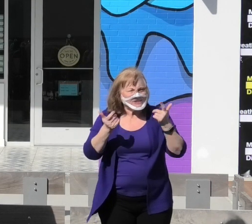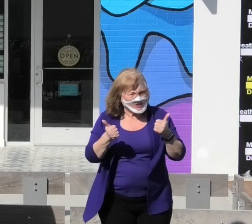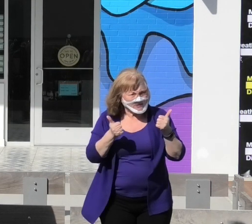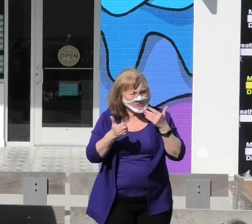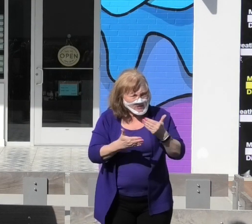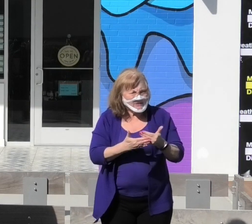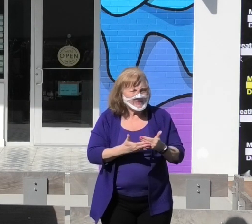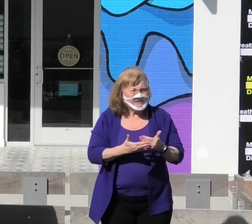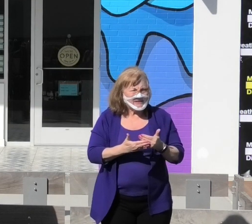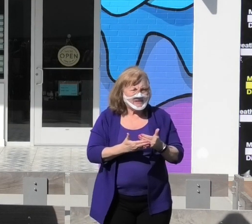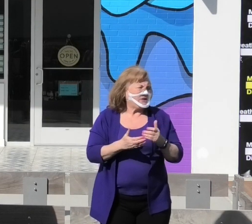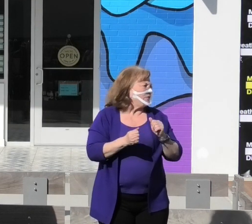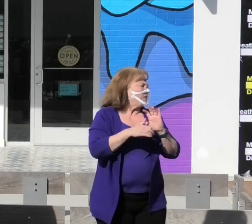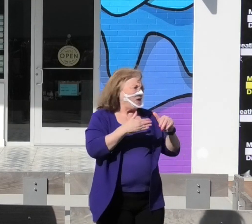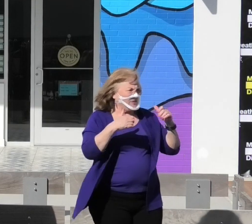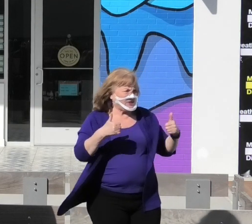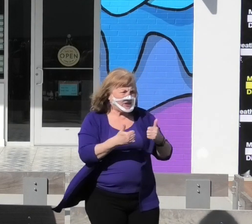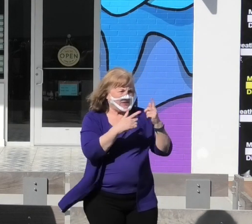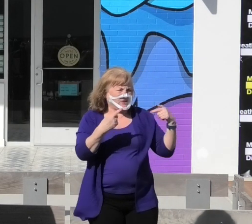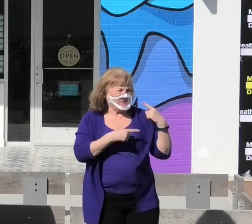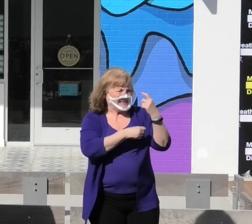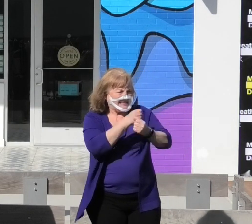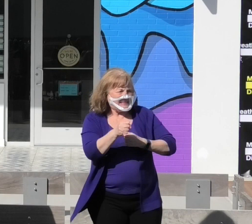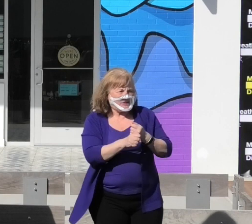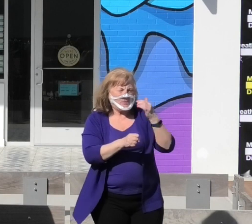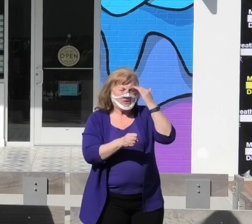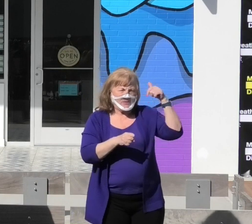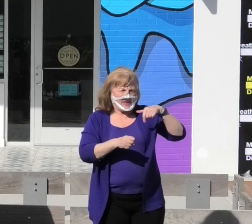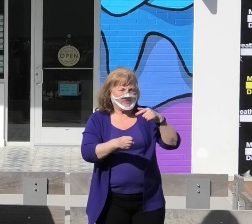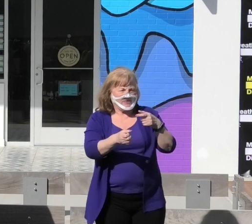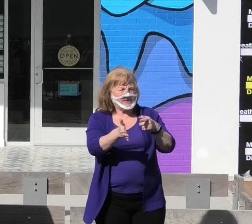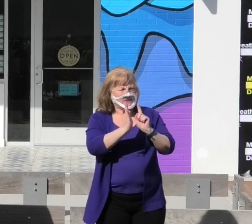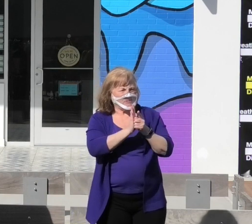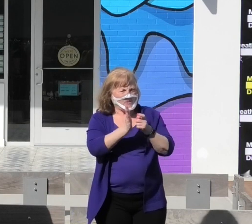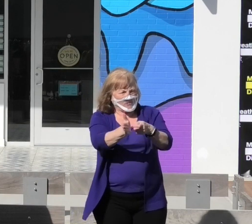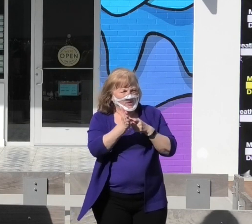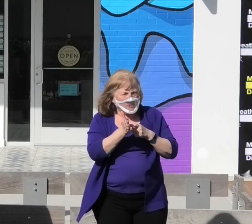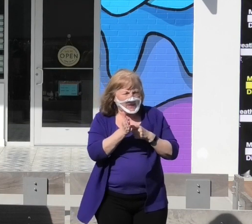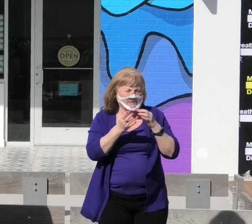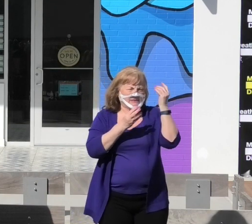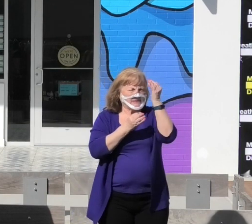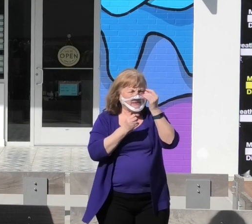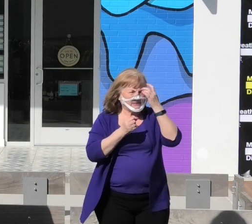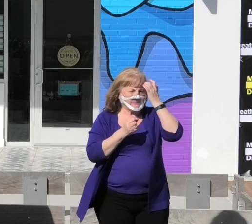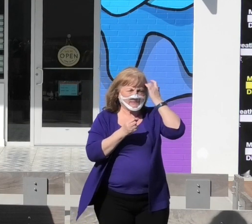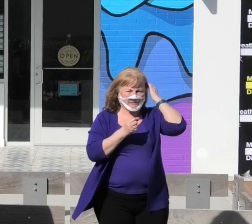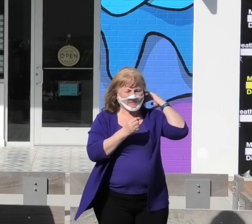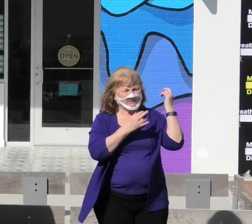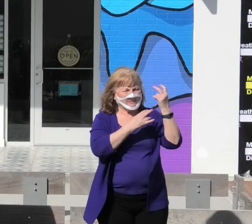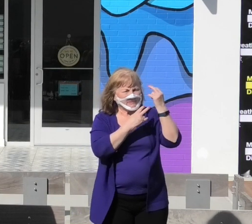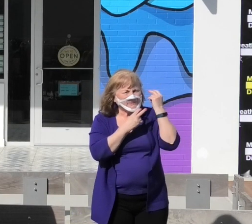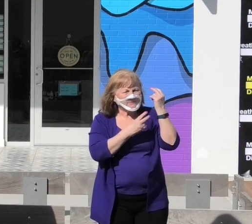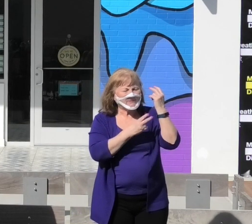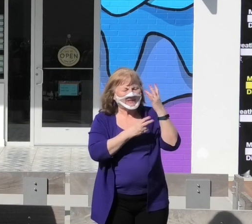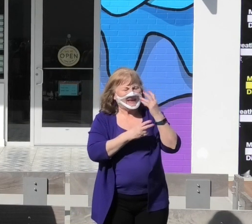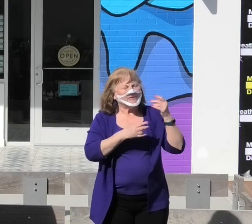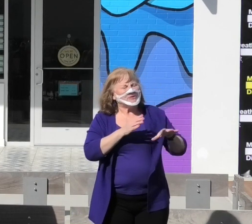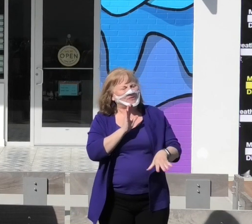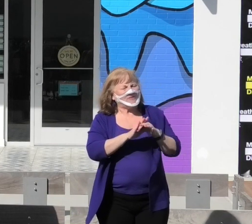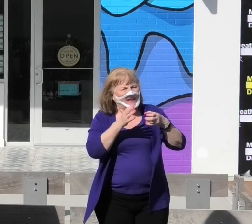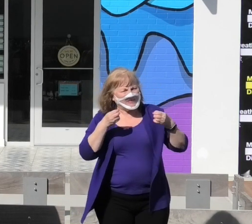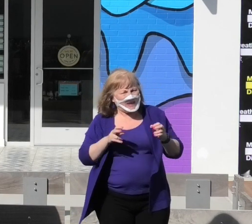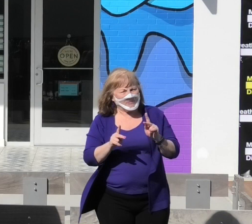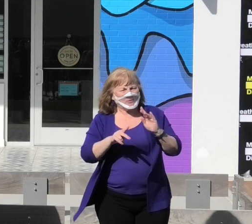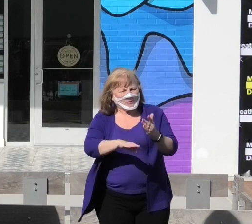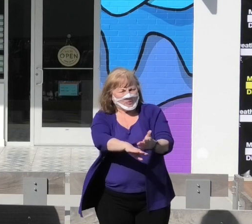With all the challenges of the past year, we know that this moment calls for reflection. And to find the opportunities